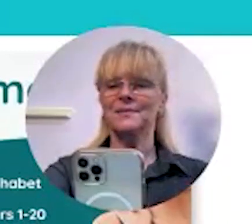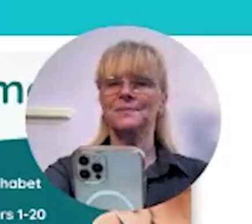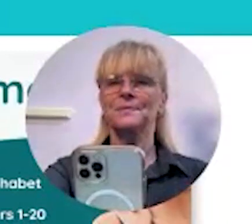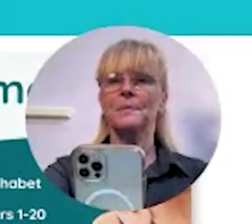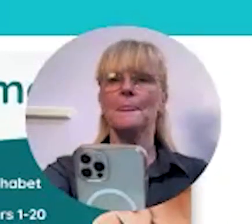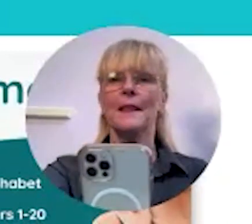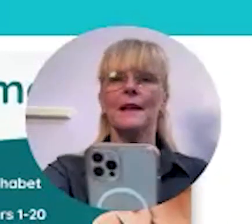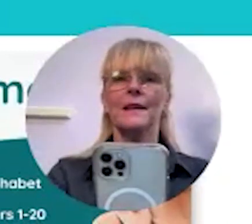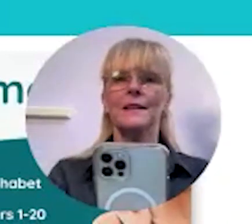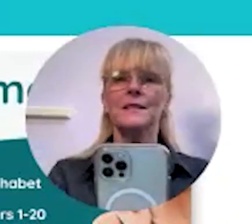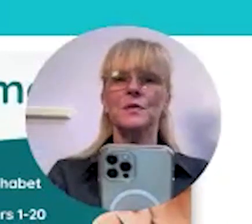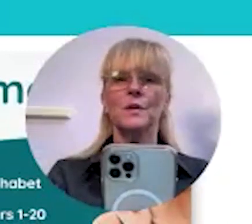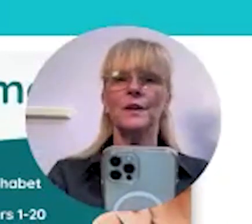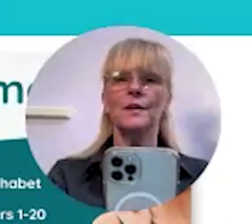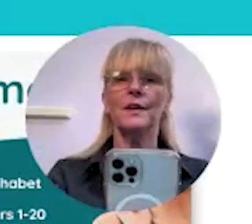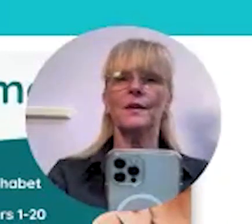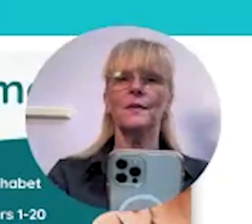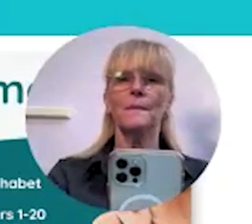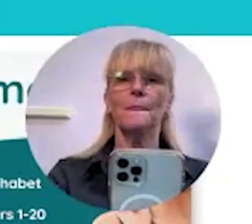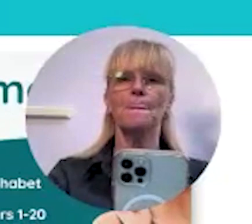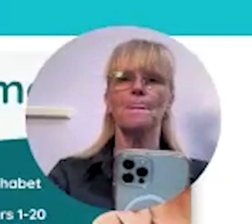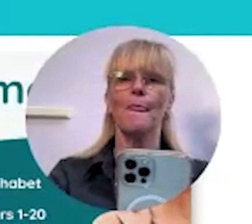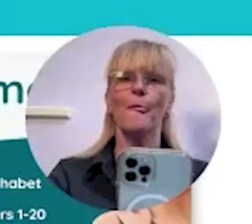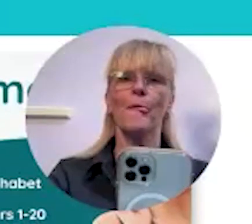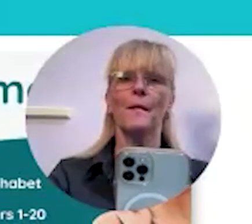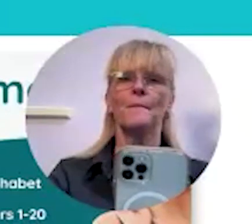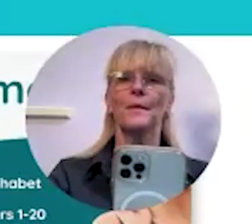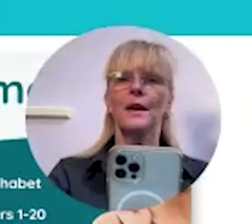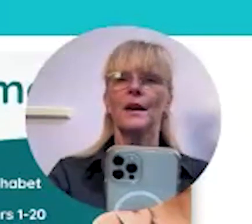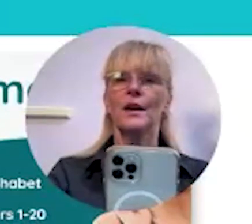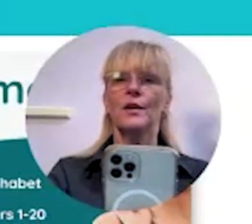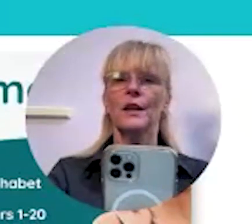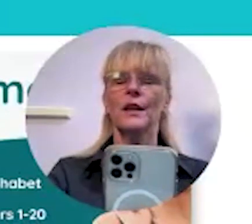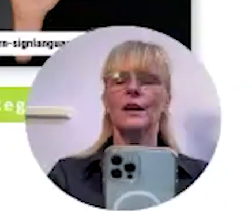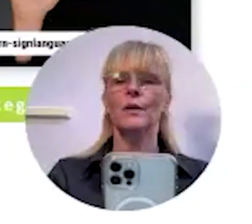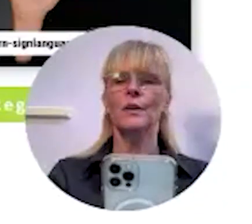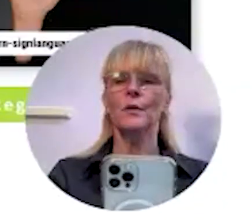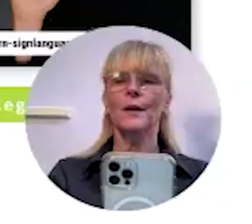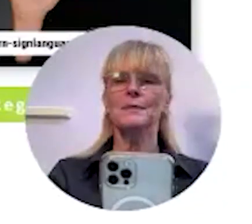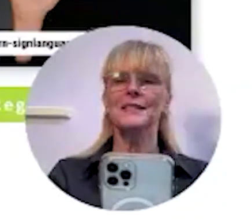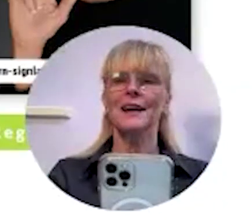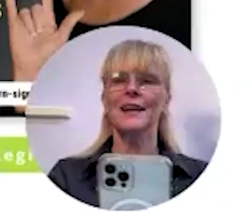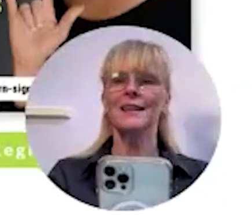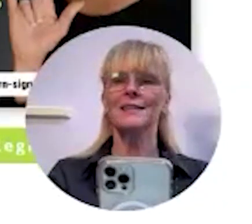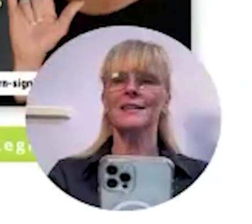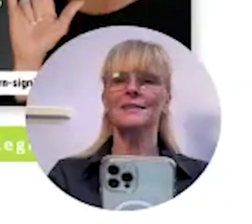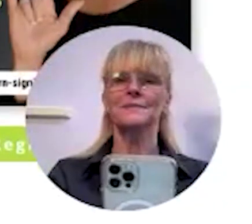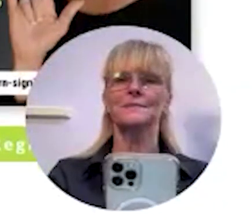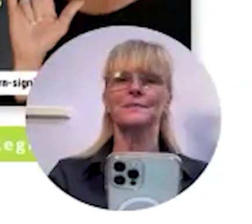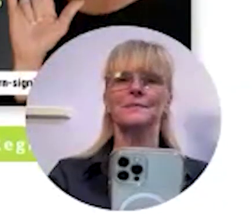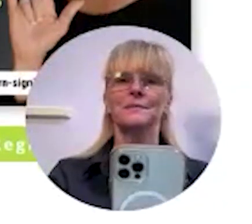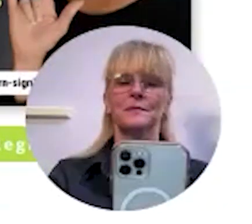this is where you go you can go on our website